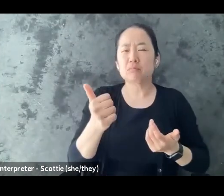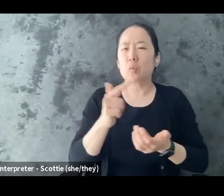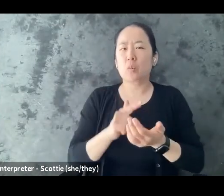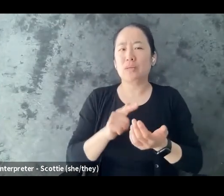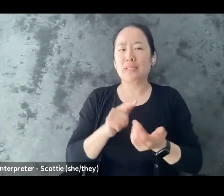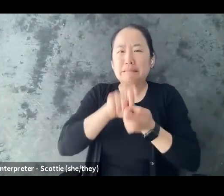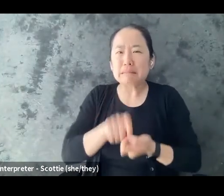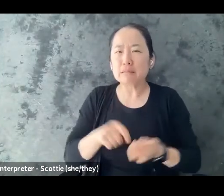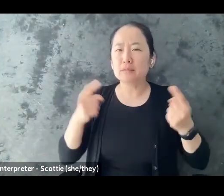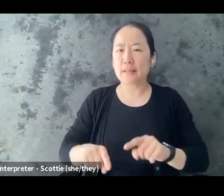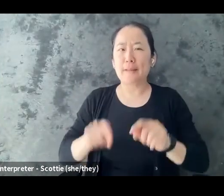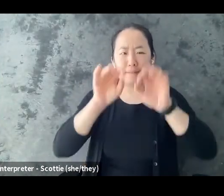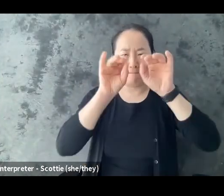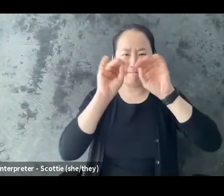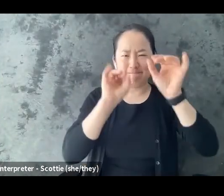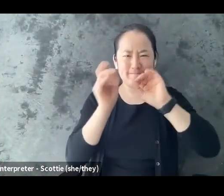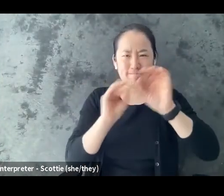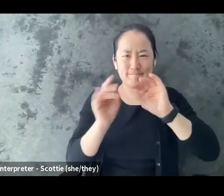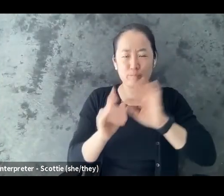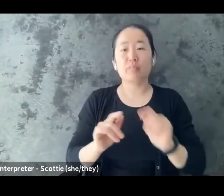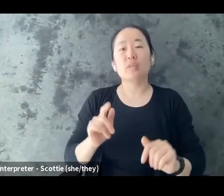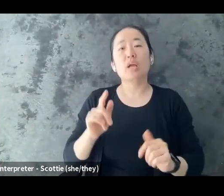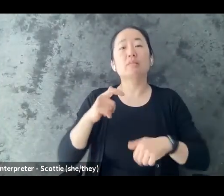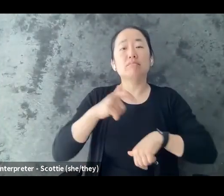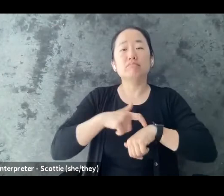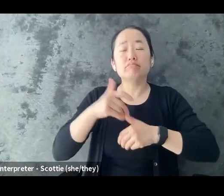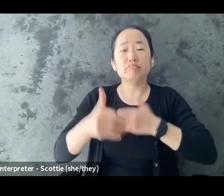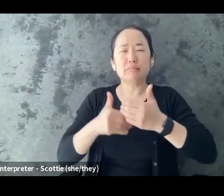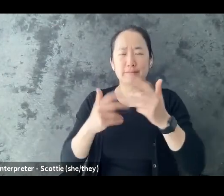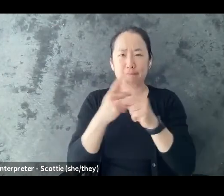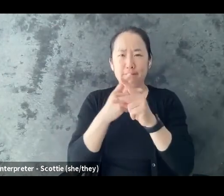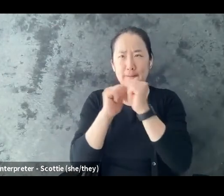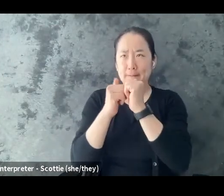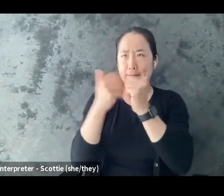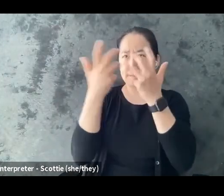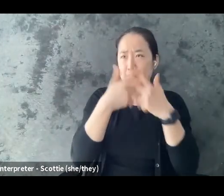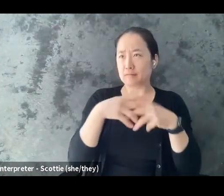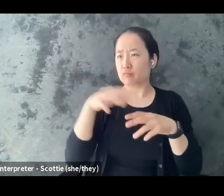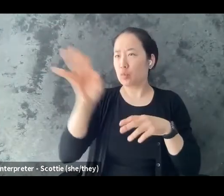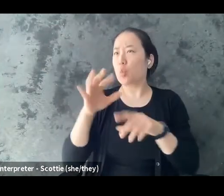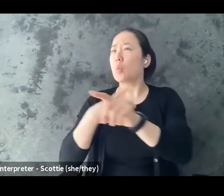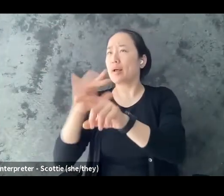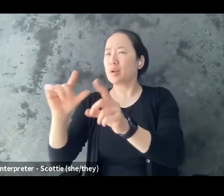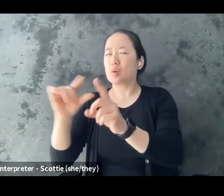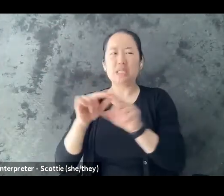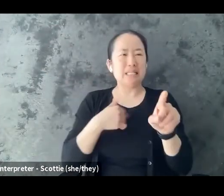and then you can kind of weave them together and think about the words you'll use to describe those things as well